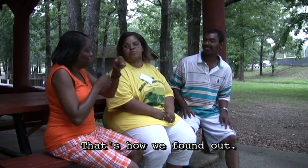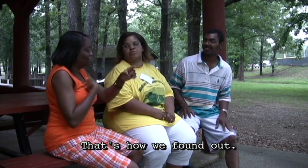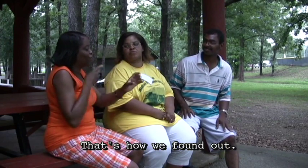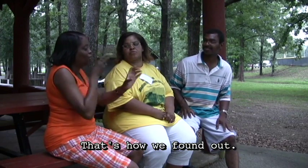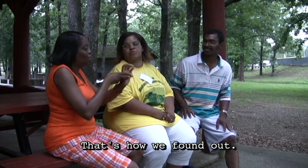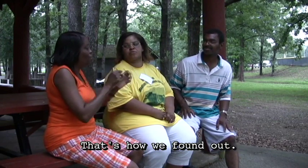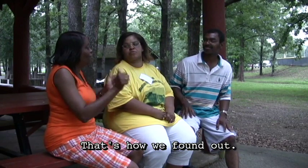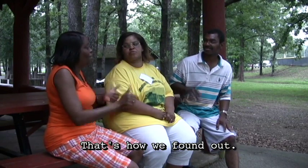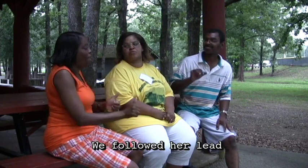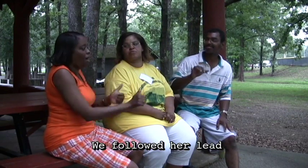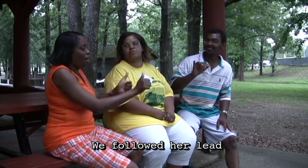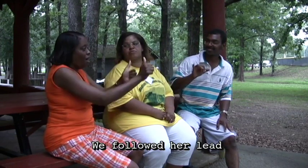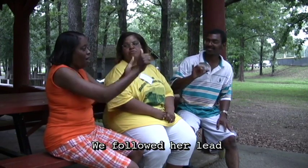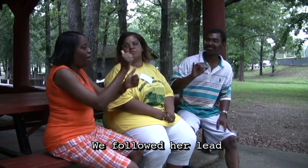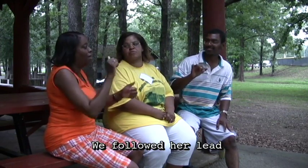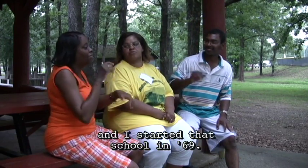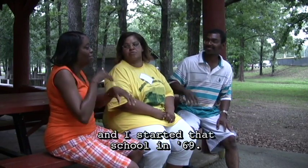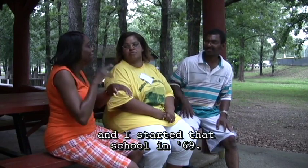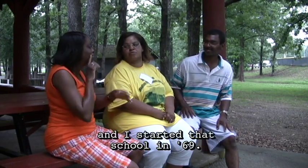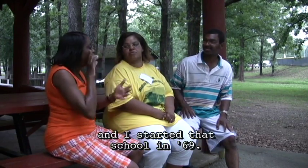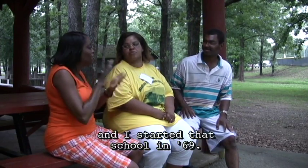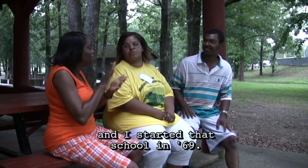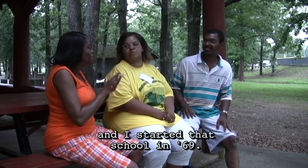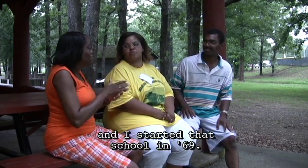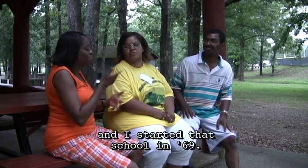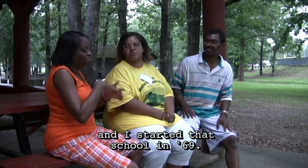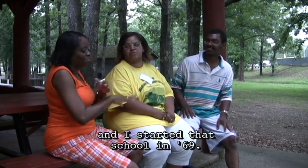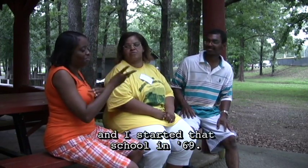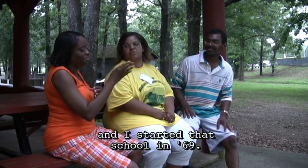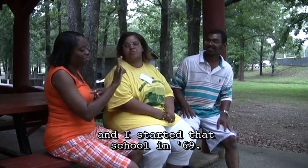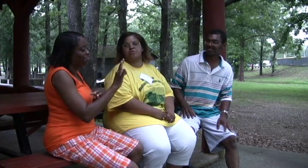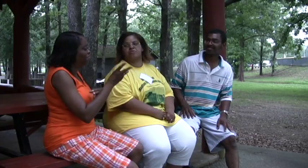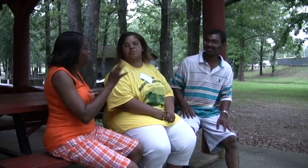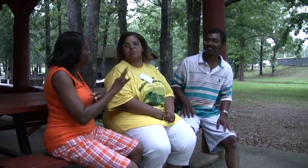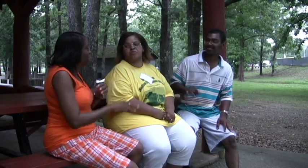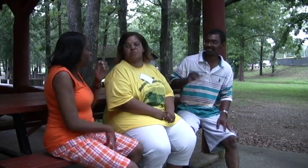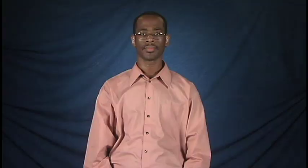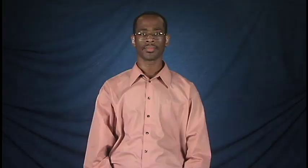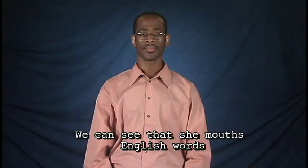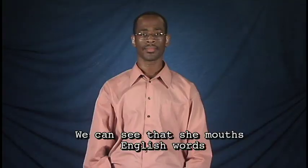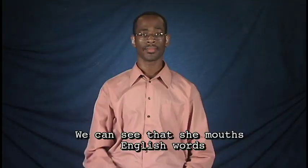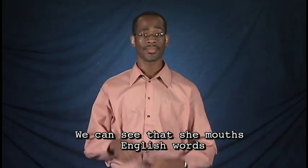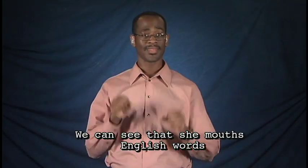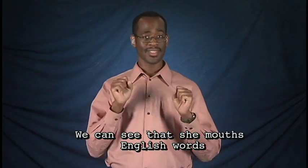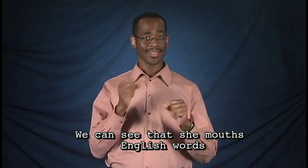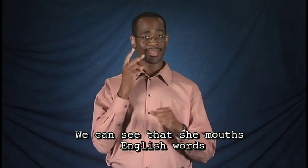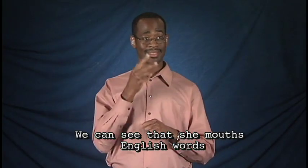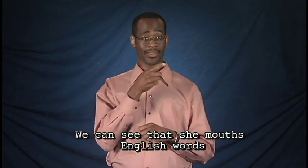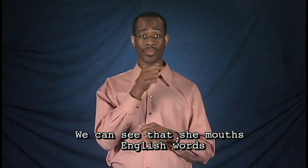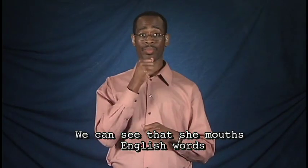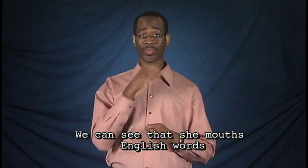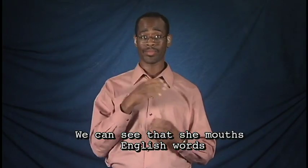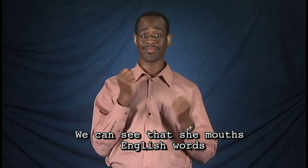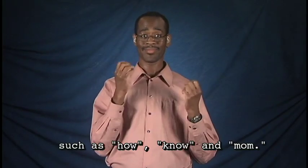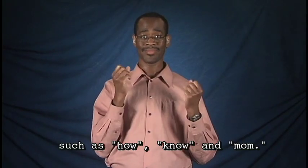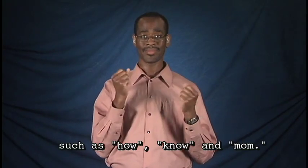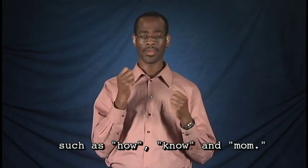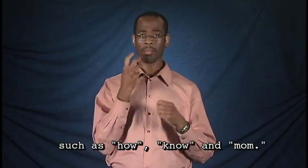how we found out. We followed her lead and I started that school in 69. We can see that she mouths English words